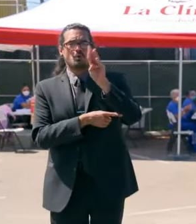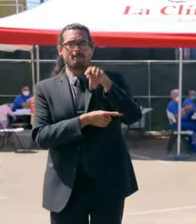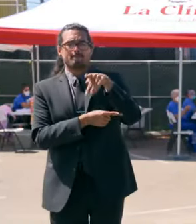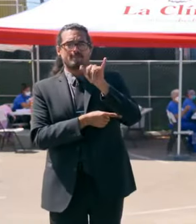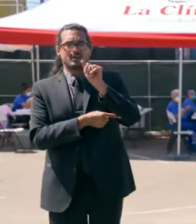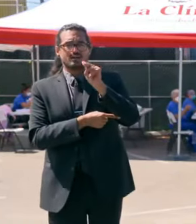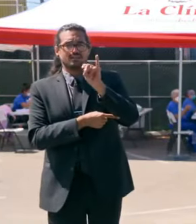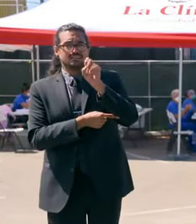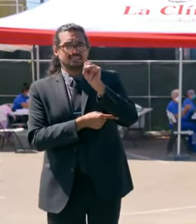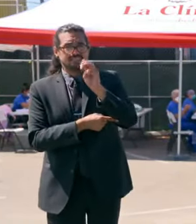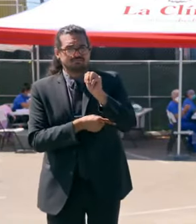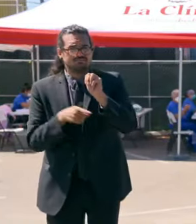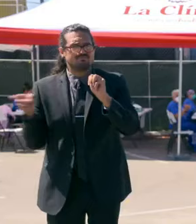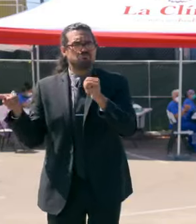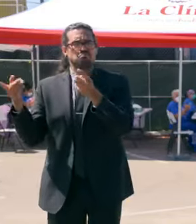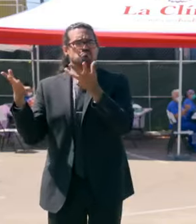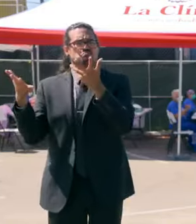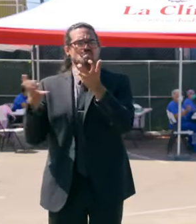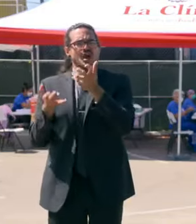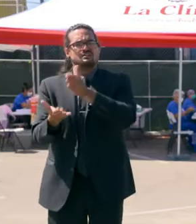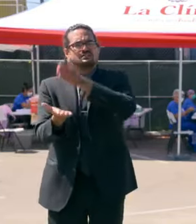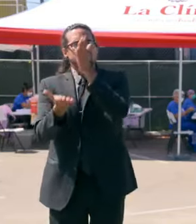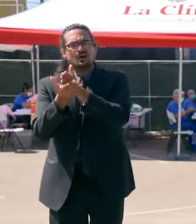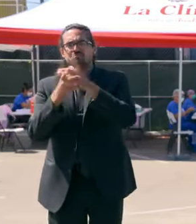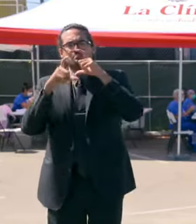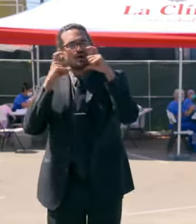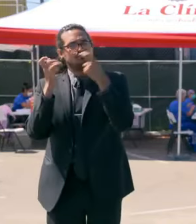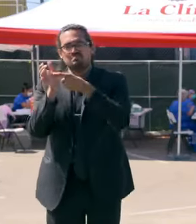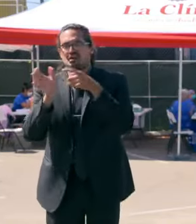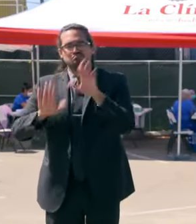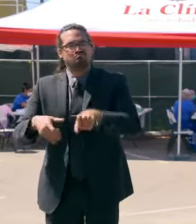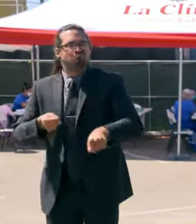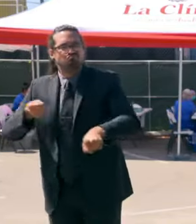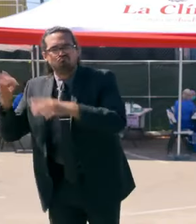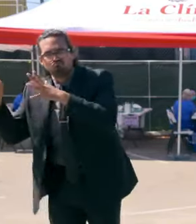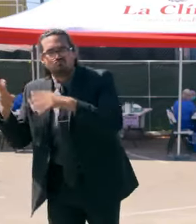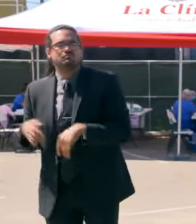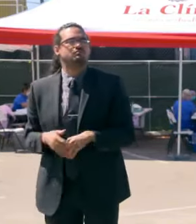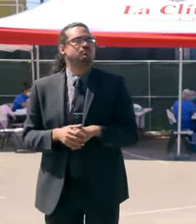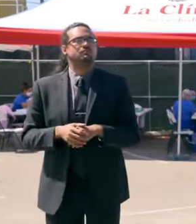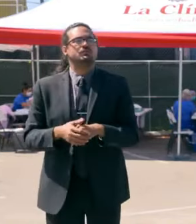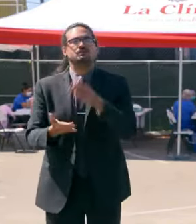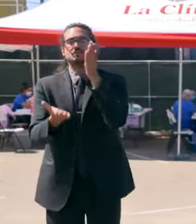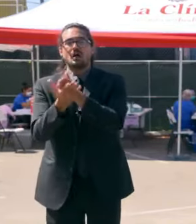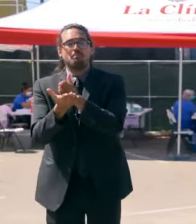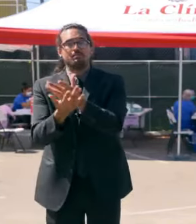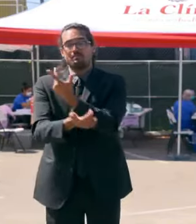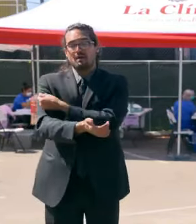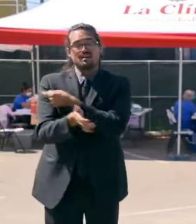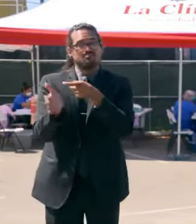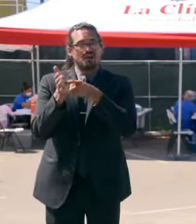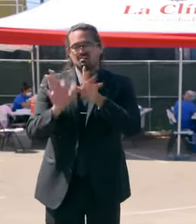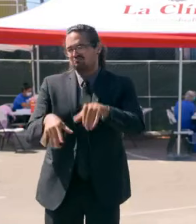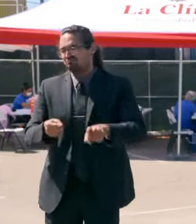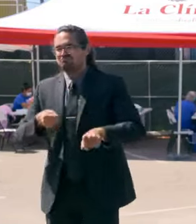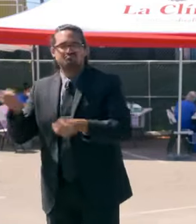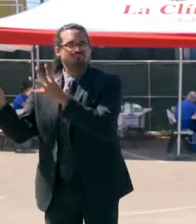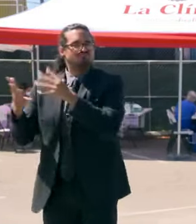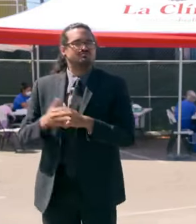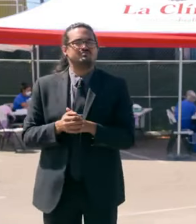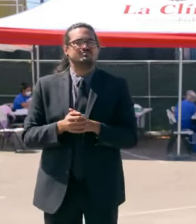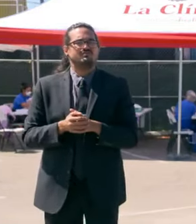the mask mandate and to end the vaccine requirements, quote-unquote, before their first cup of tea.